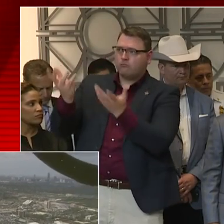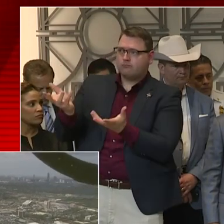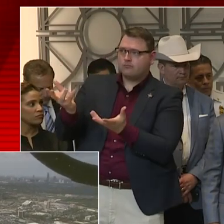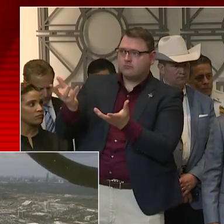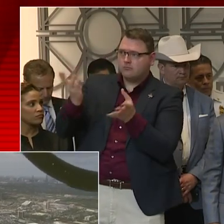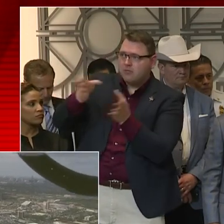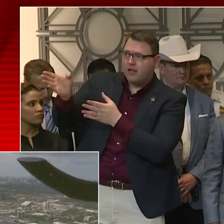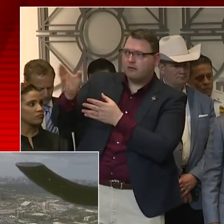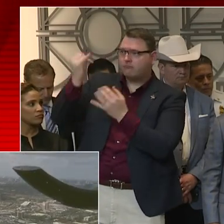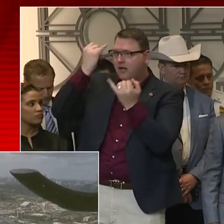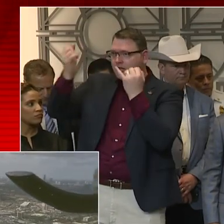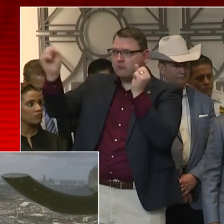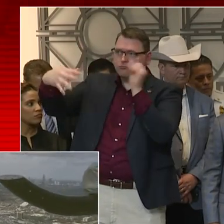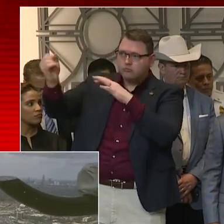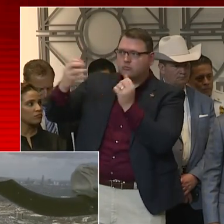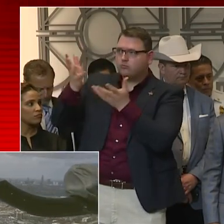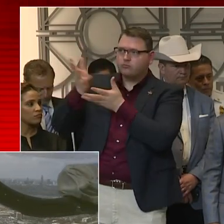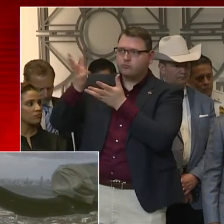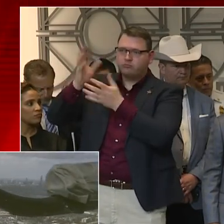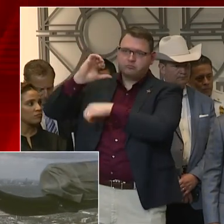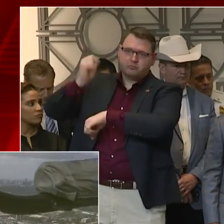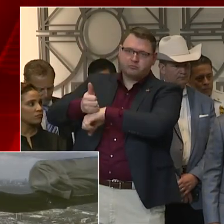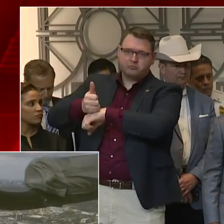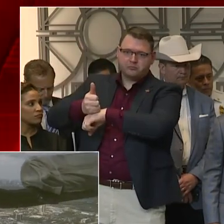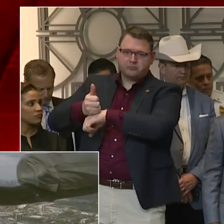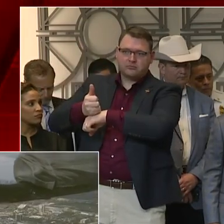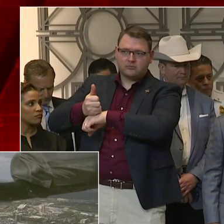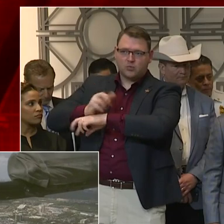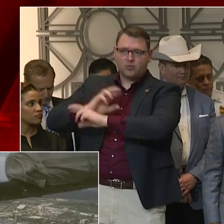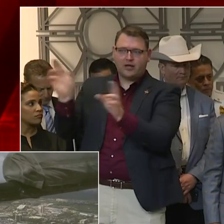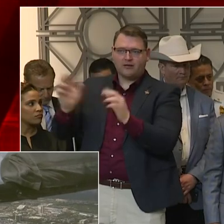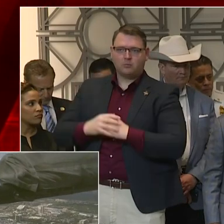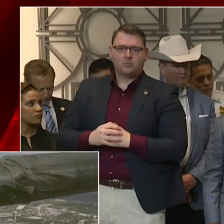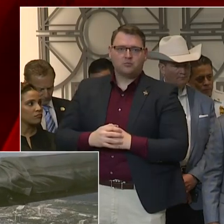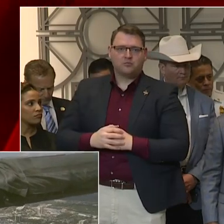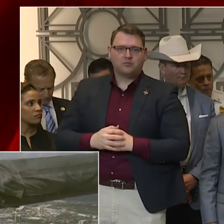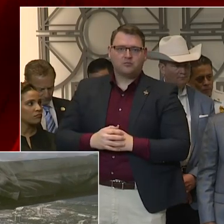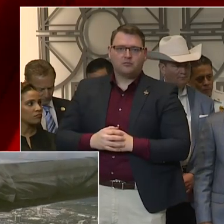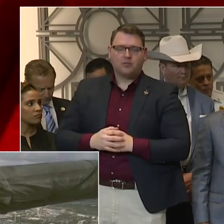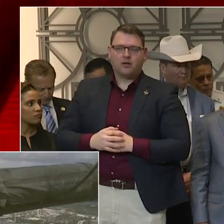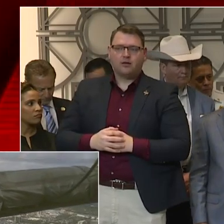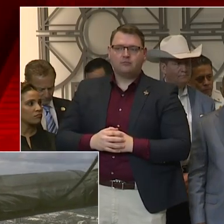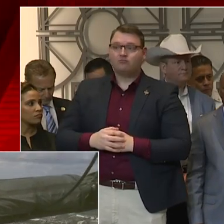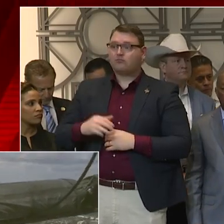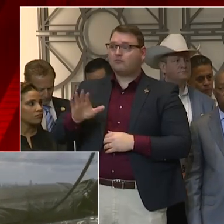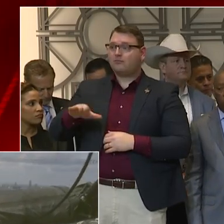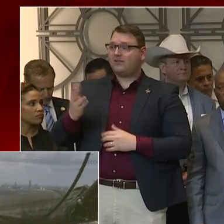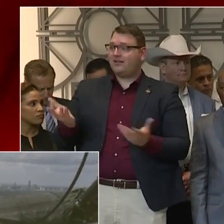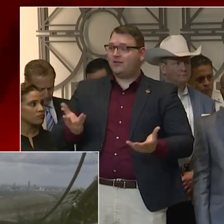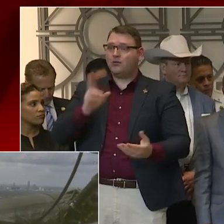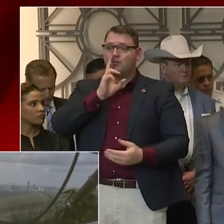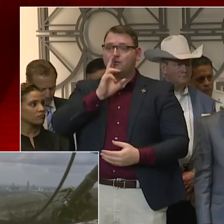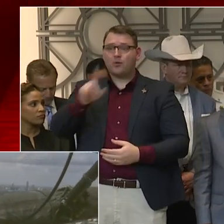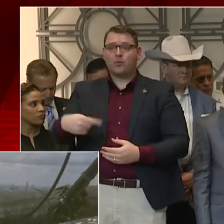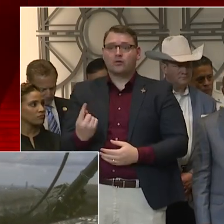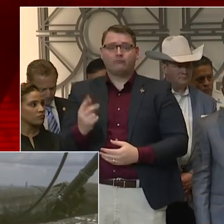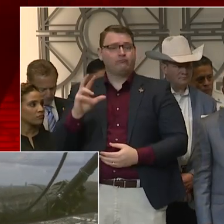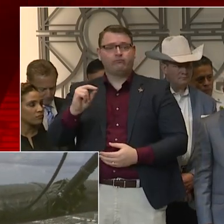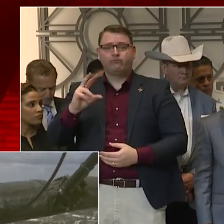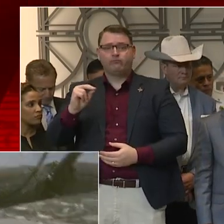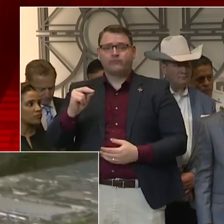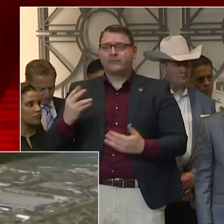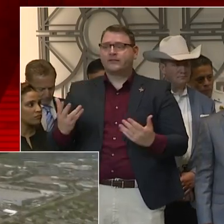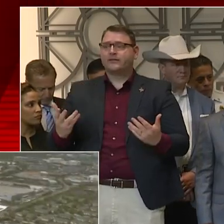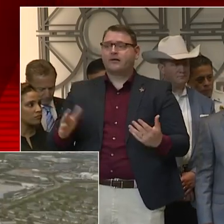But we also recognize, this is not a local phenomenon, this is a national phenomenon, that we simply do